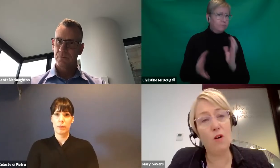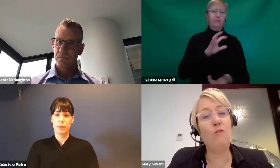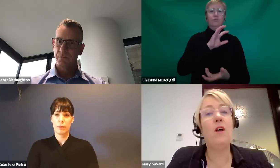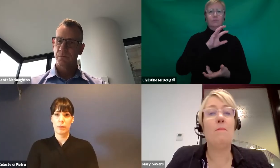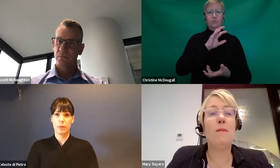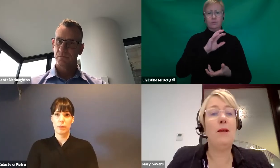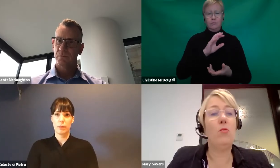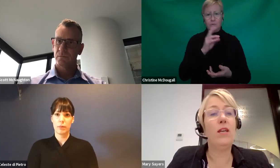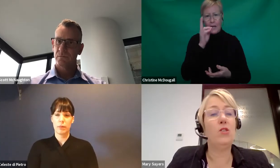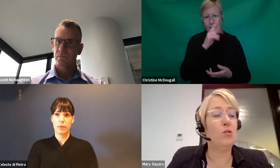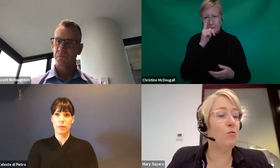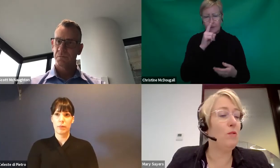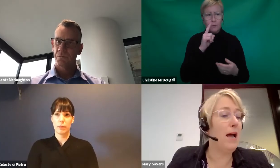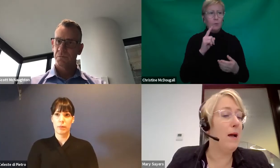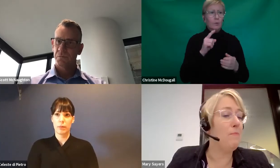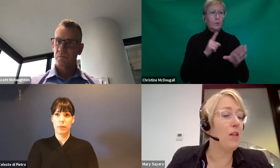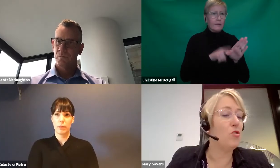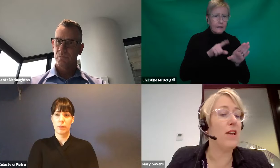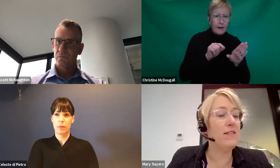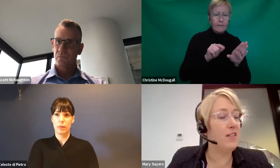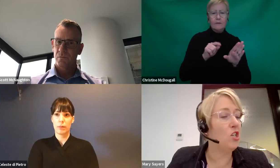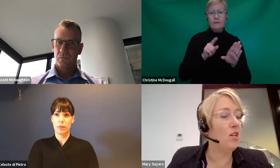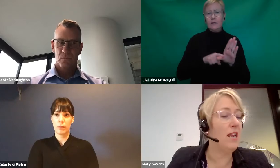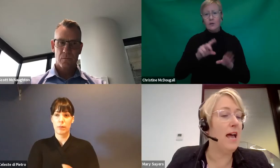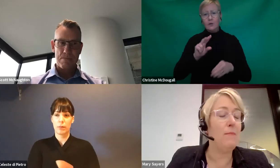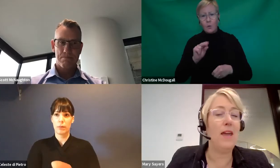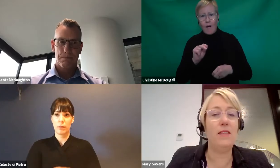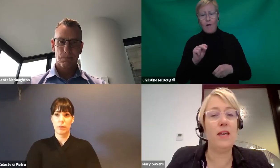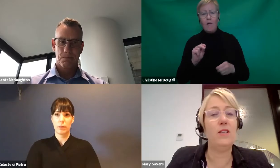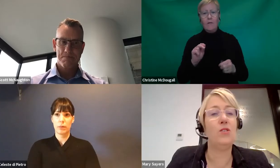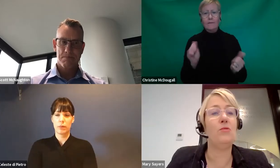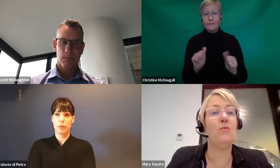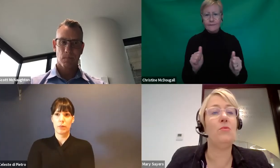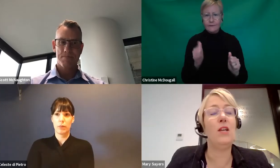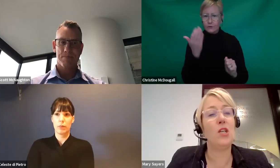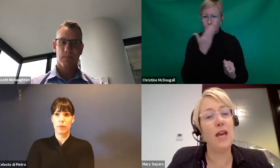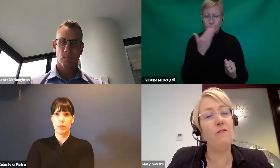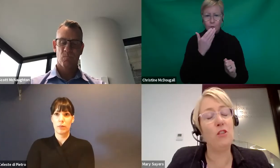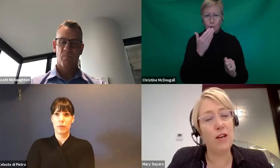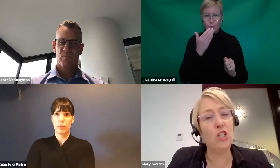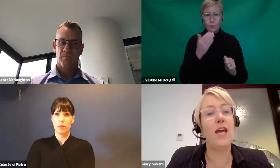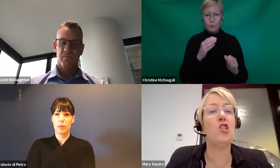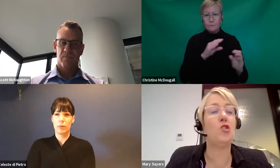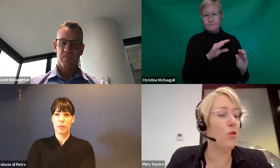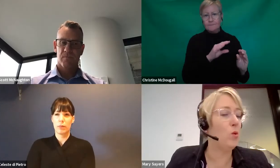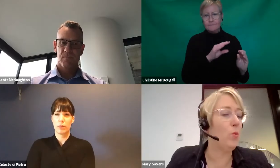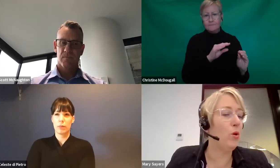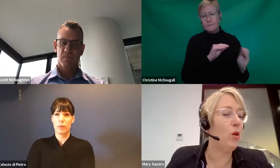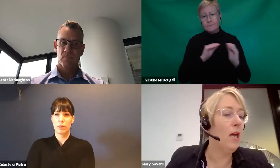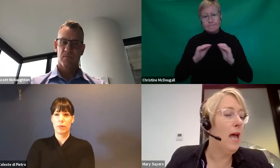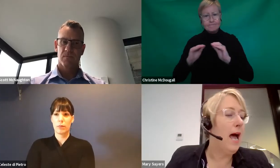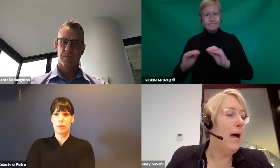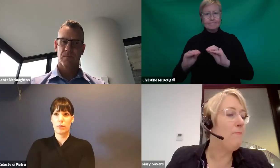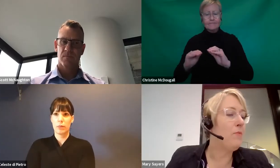and 12, maybe looking to transition either into further education or into